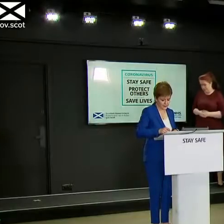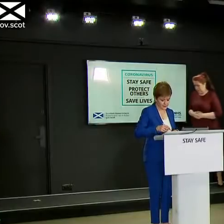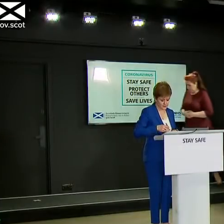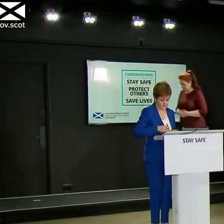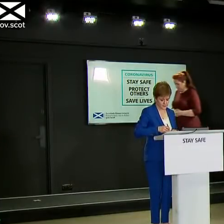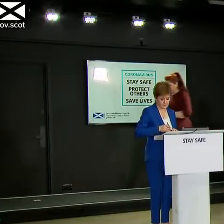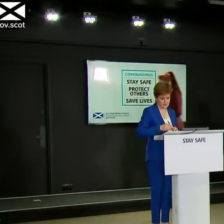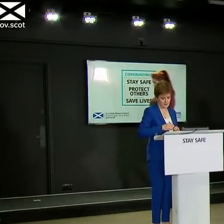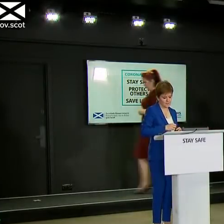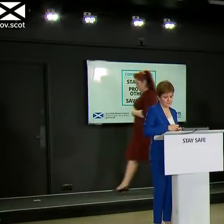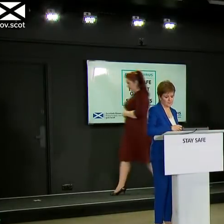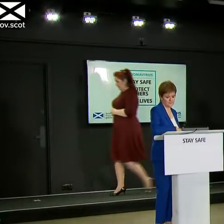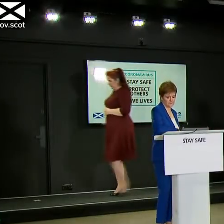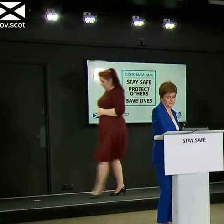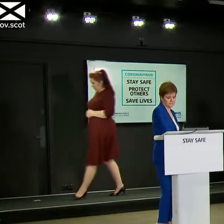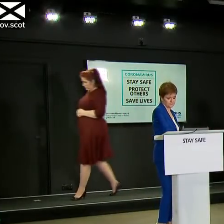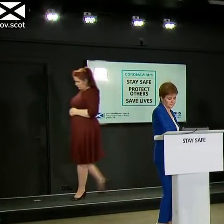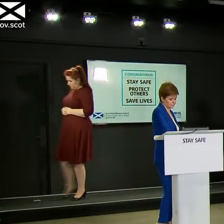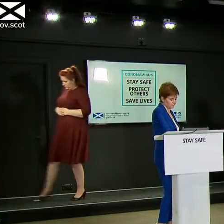Ball from the Herald.